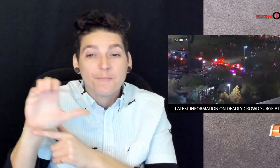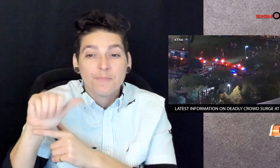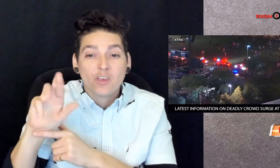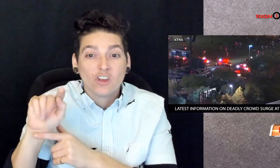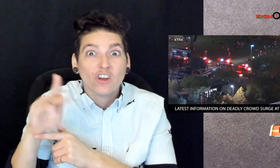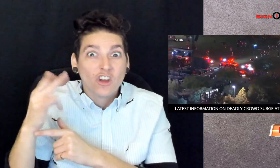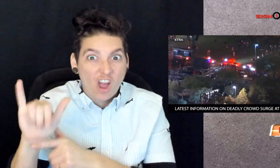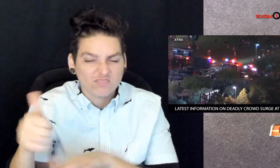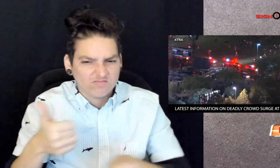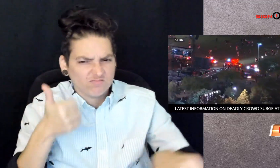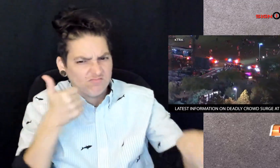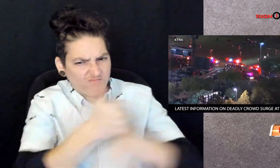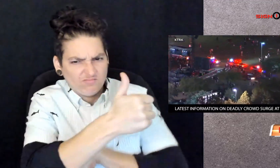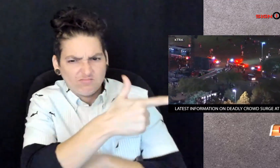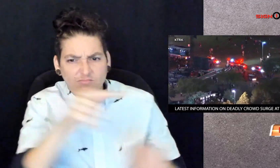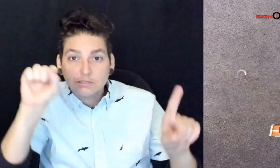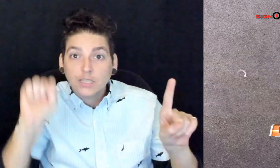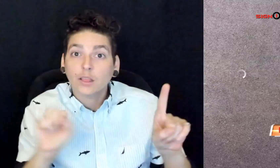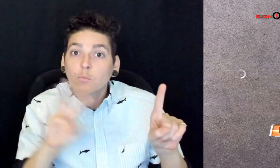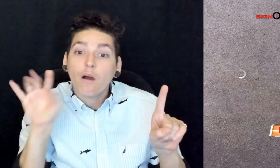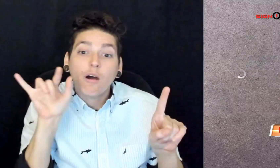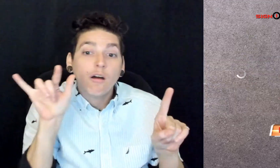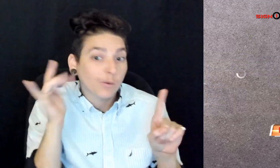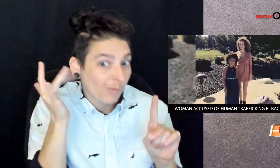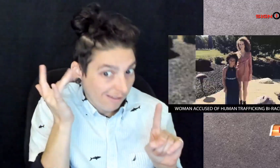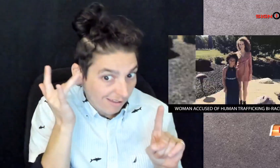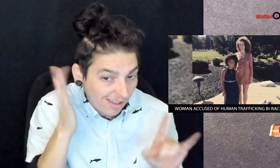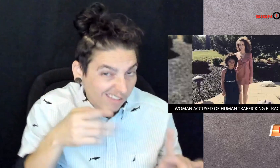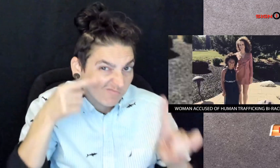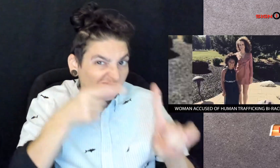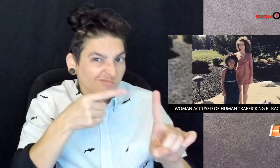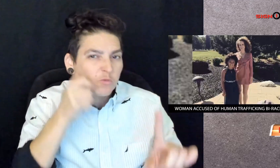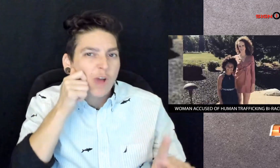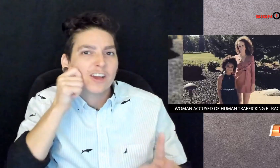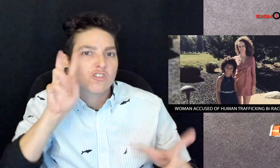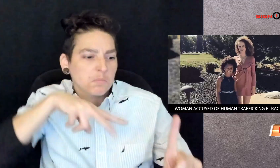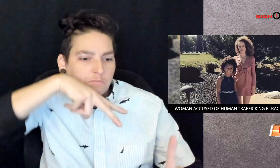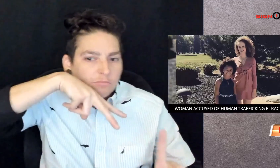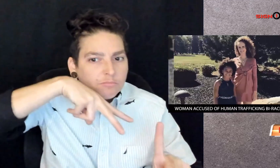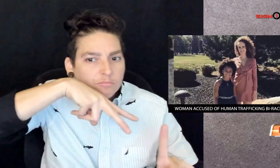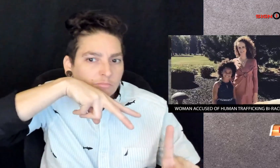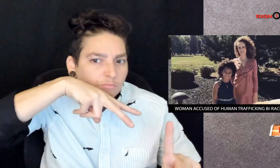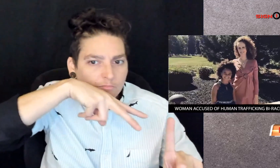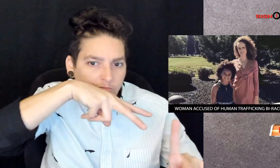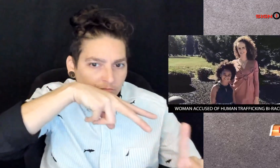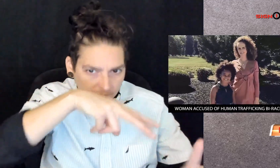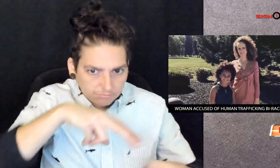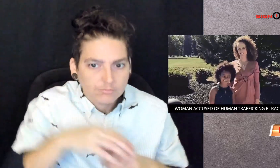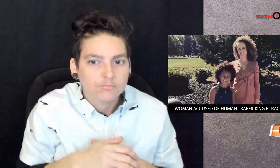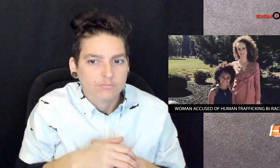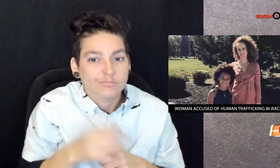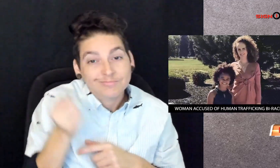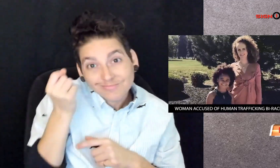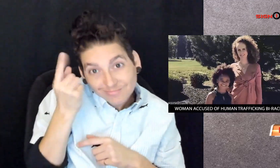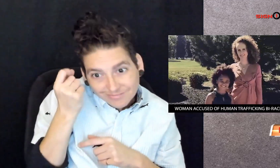A California woman named Mary McCarthy is accusing Southwest Airlines of racial